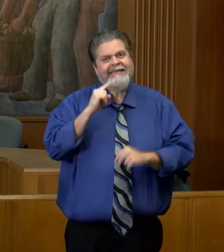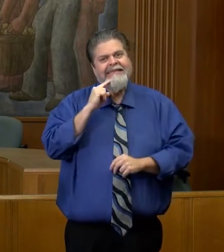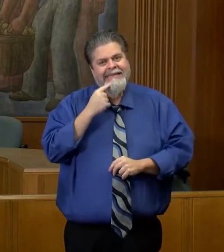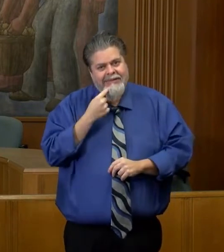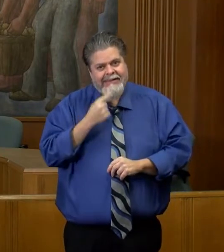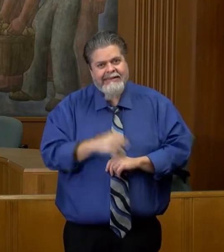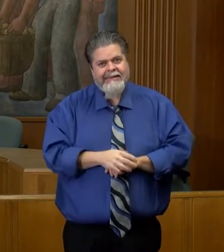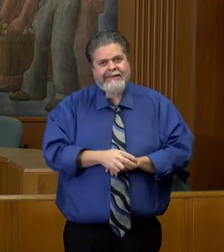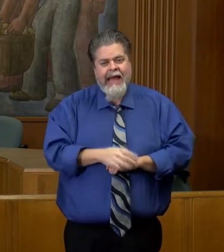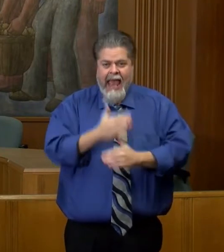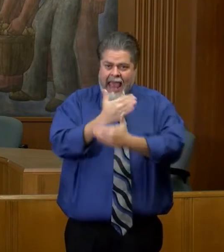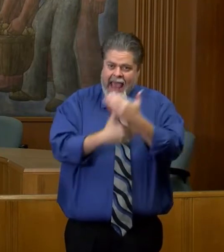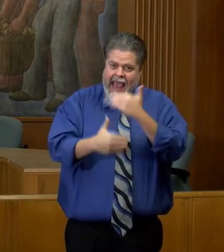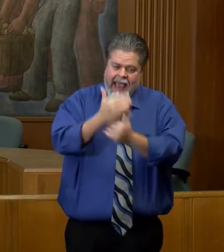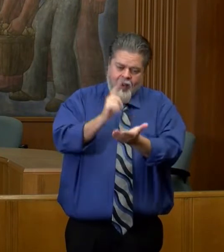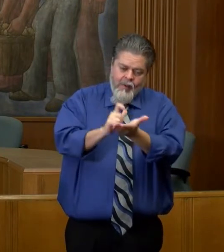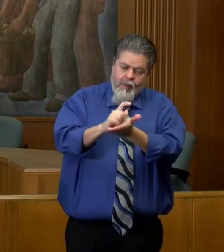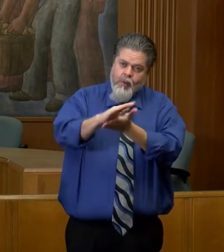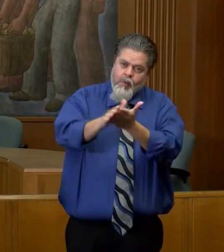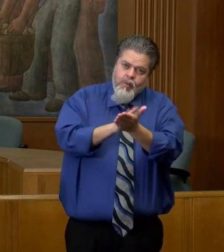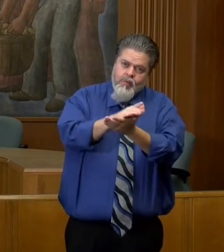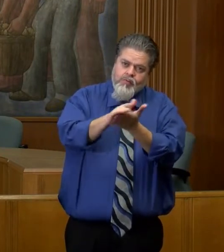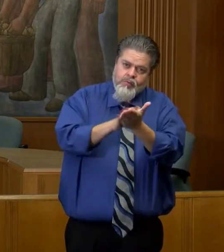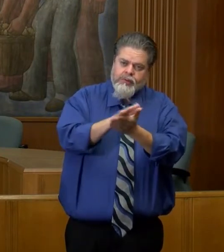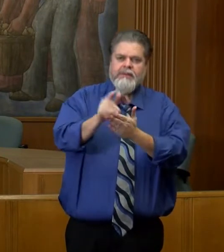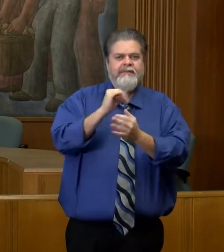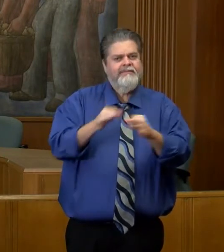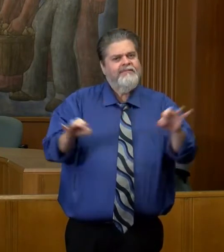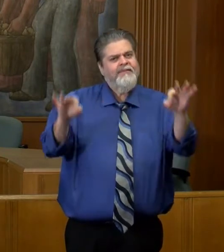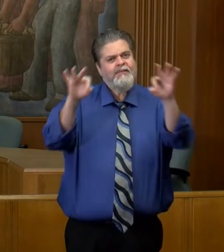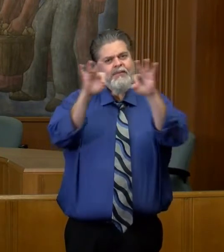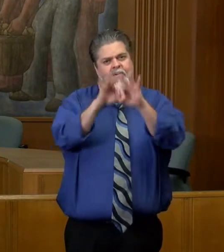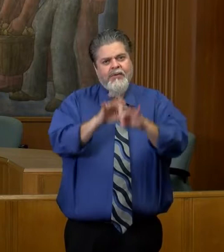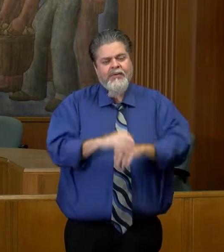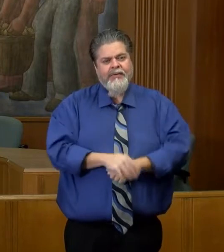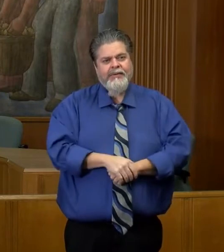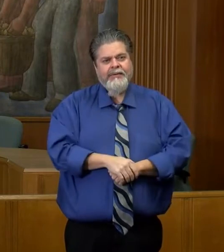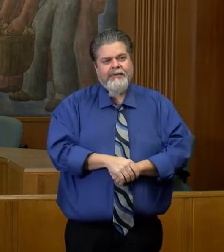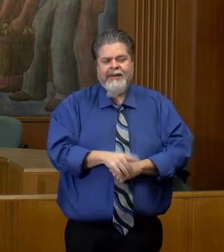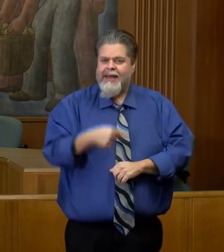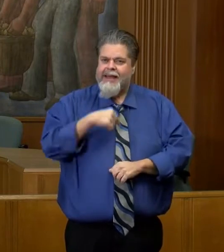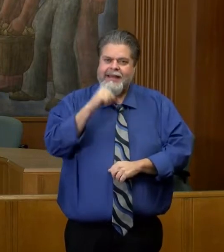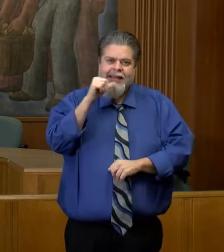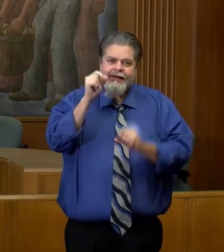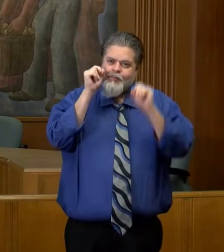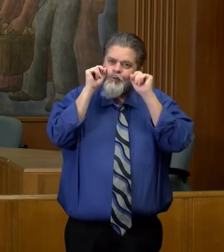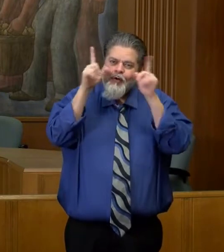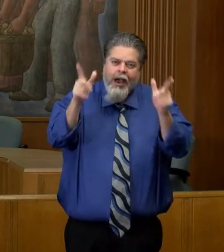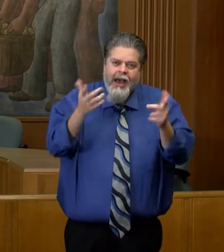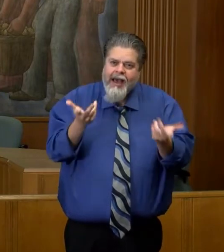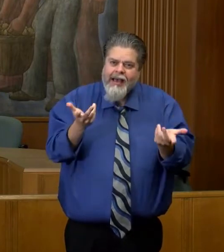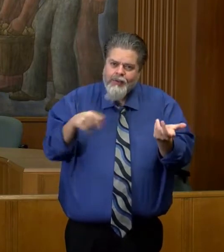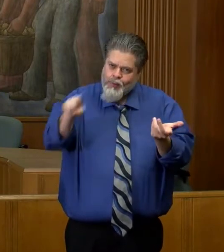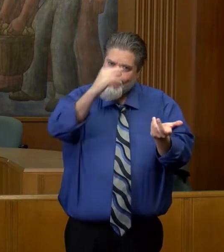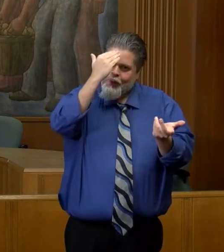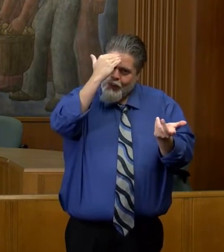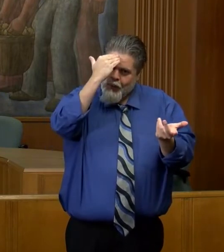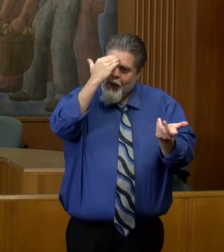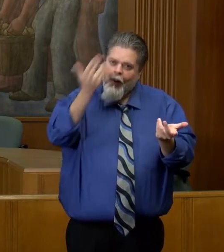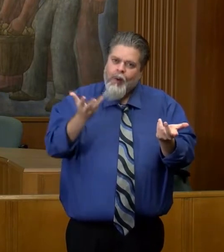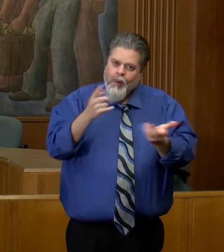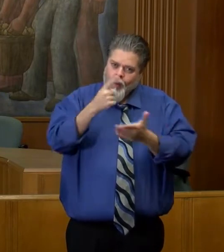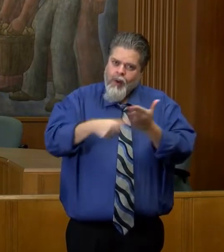The hand hygiene protocols. This is stuff that shouldn't be a surprise. We've been talking about it since March,